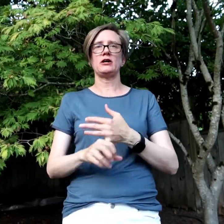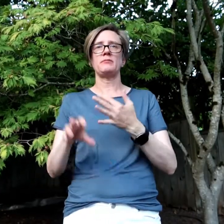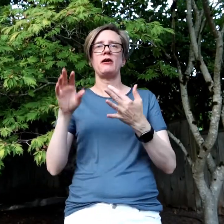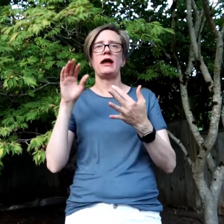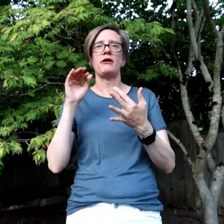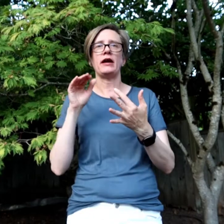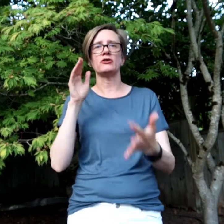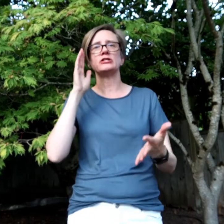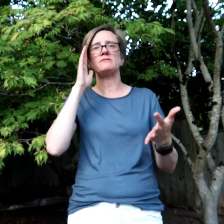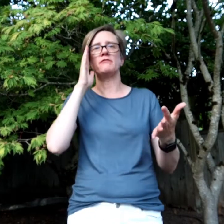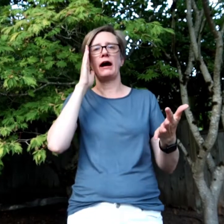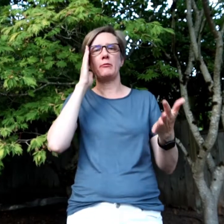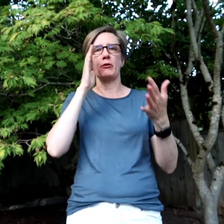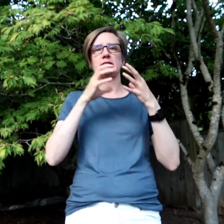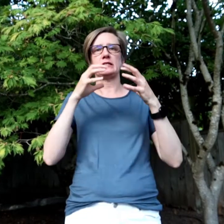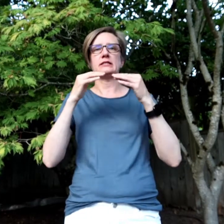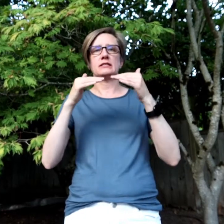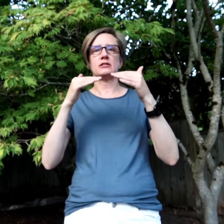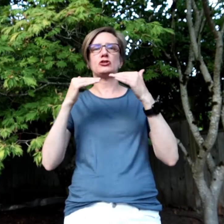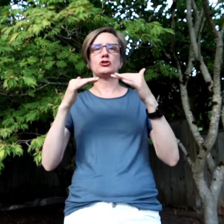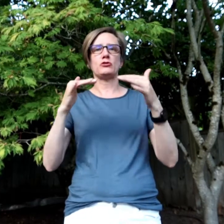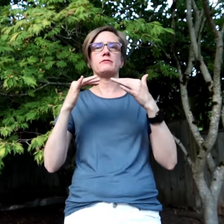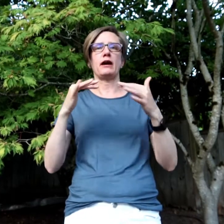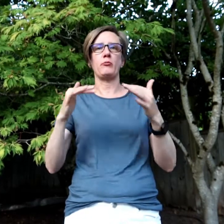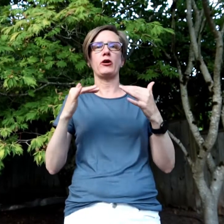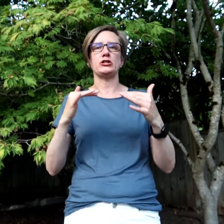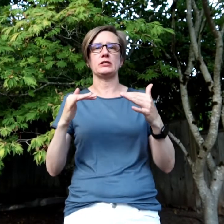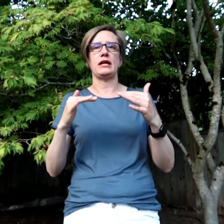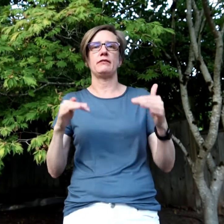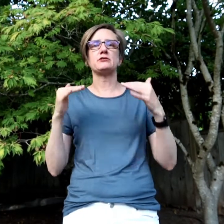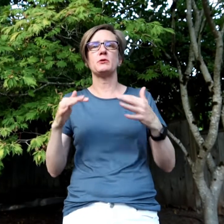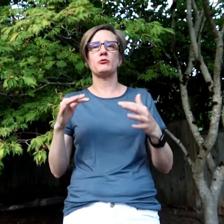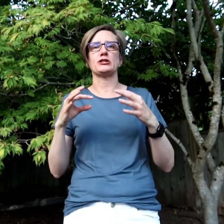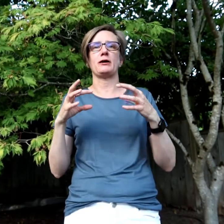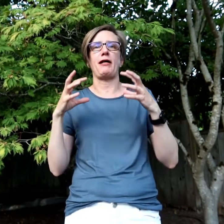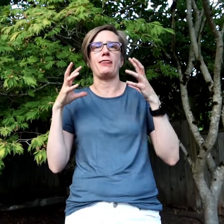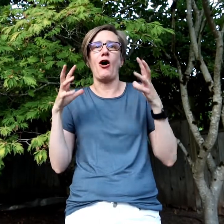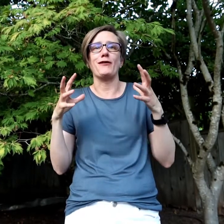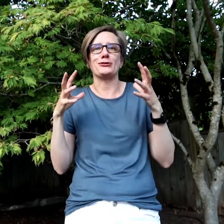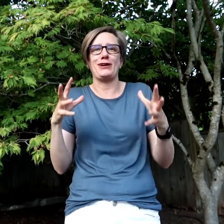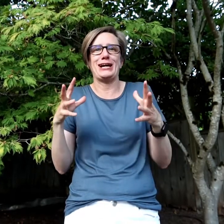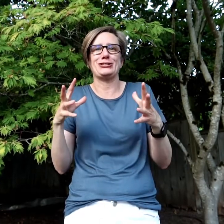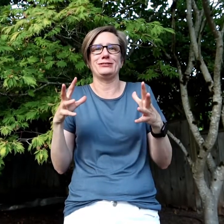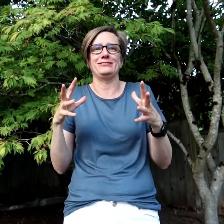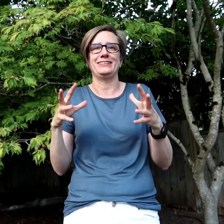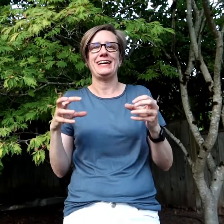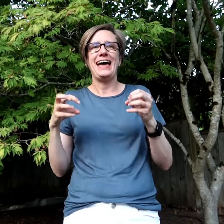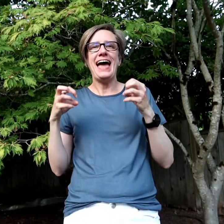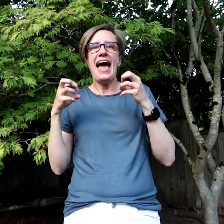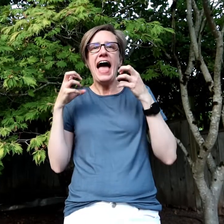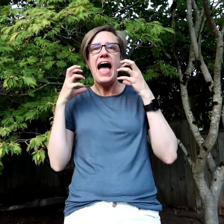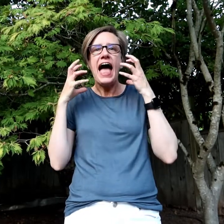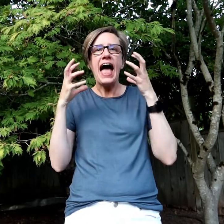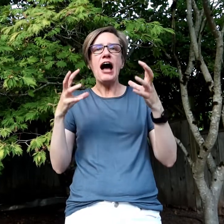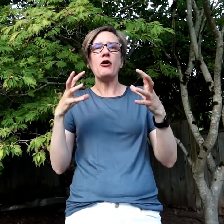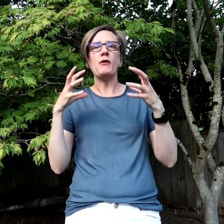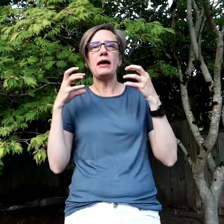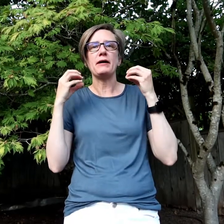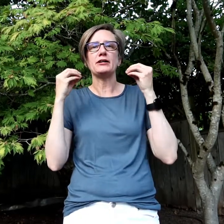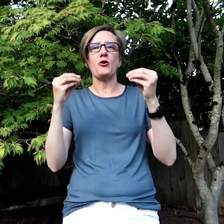about how energy vibrates. It's at a certain vibration. Now this week we're going to talk about law of attraction. How am I going